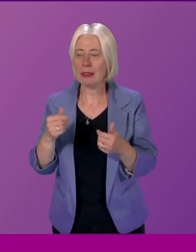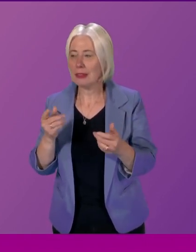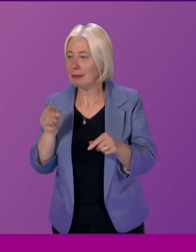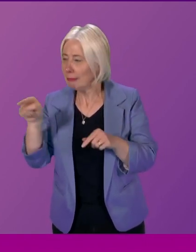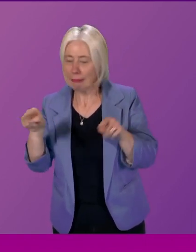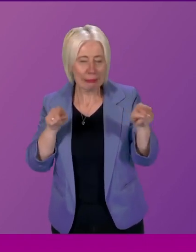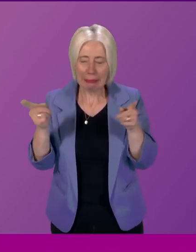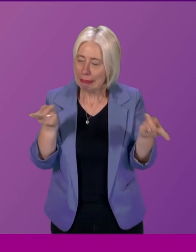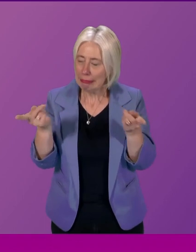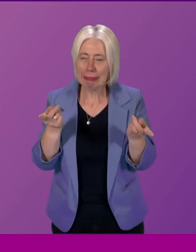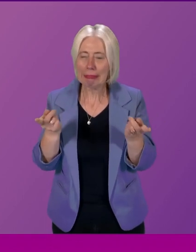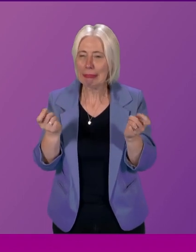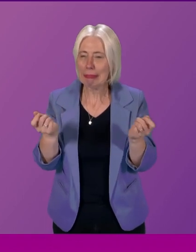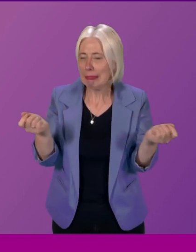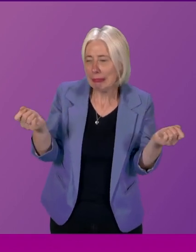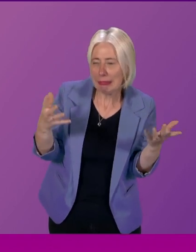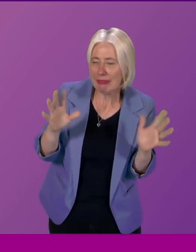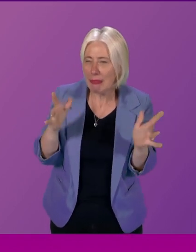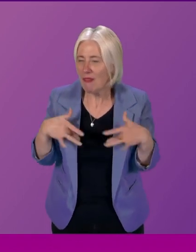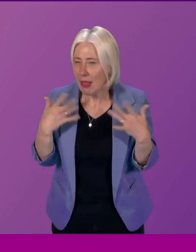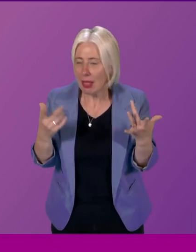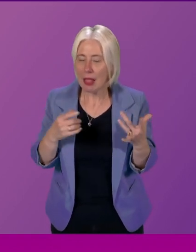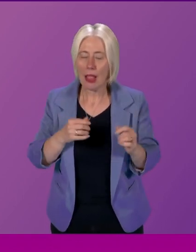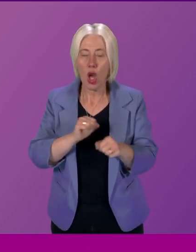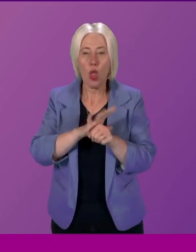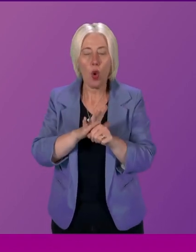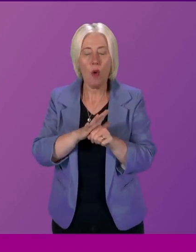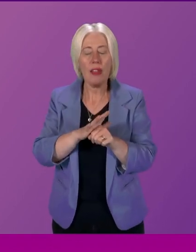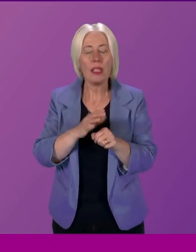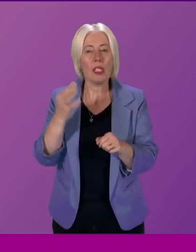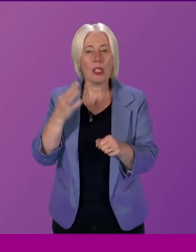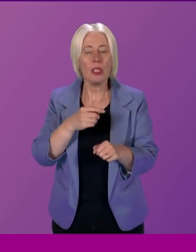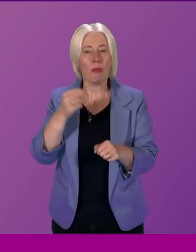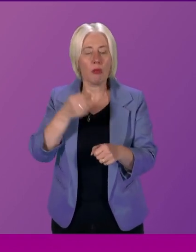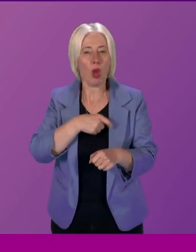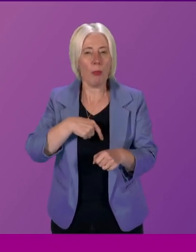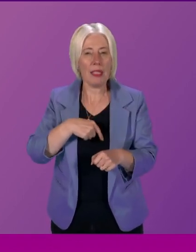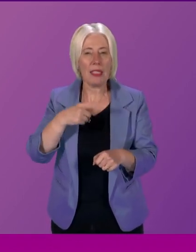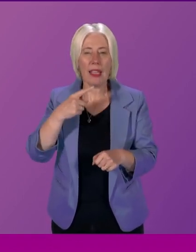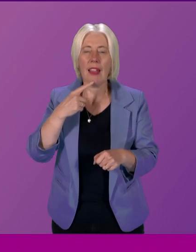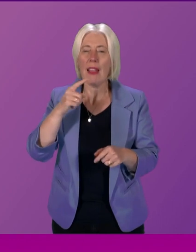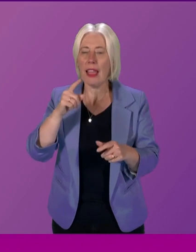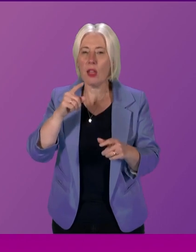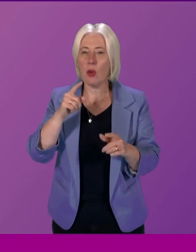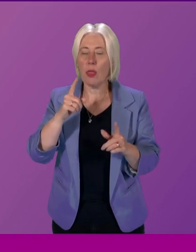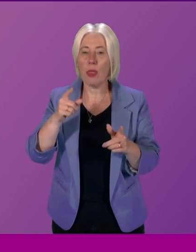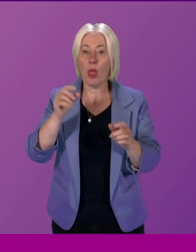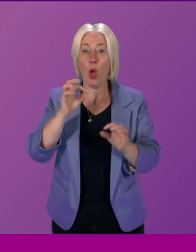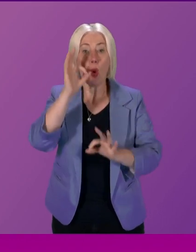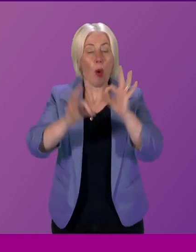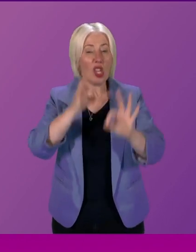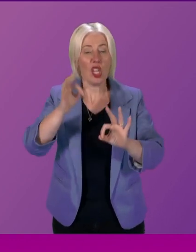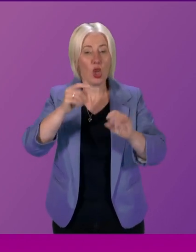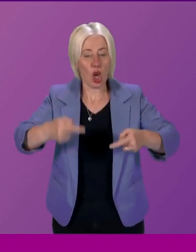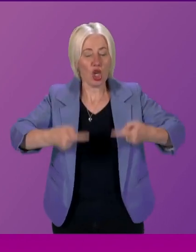on the COVID committee for example we felt that airing certain questions like challenging the science on vaccines might not be